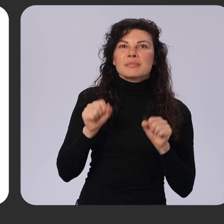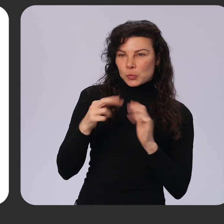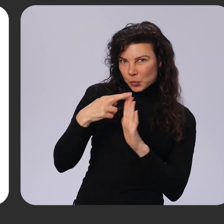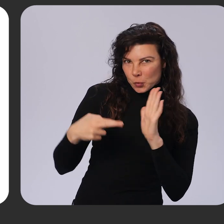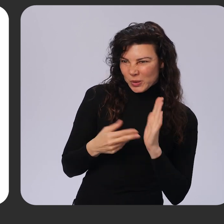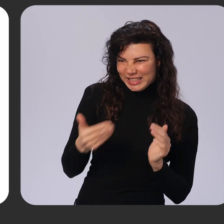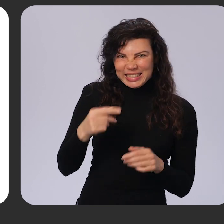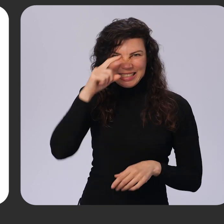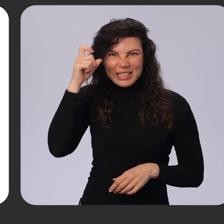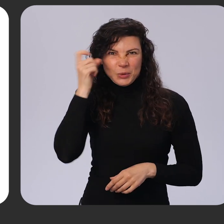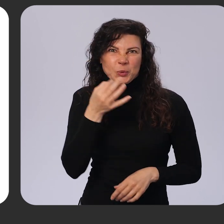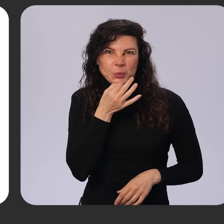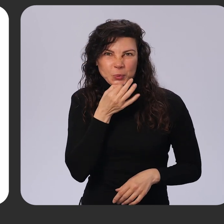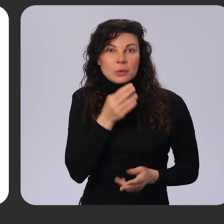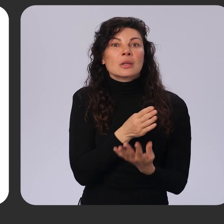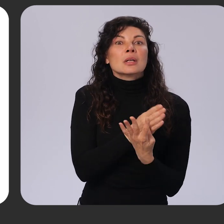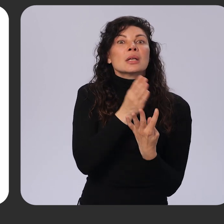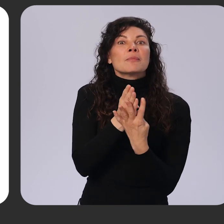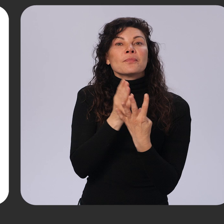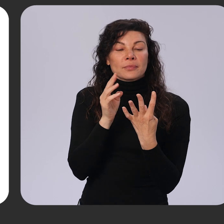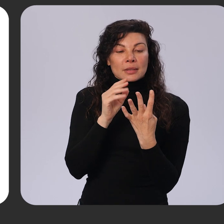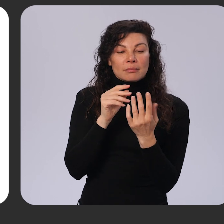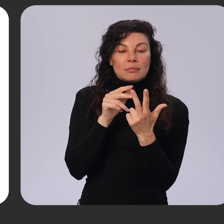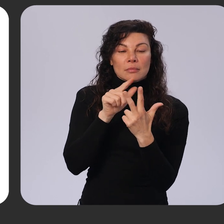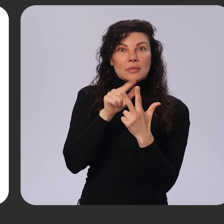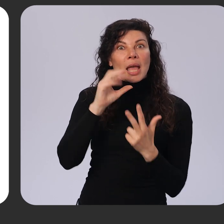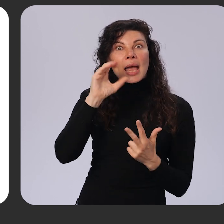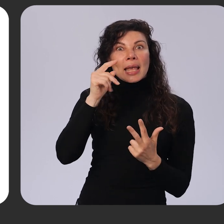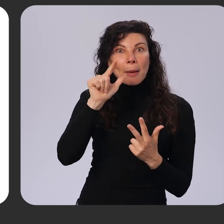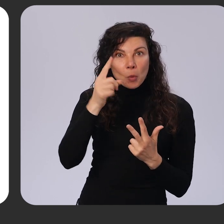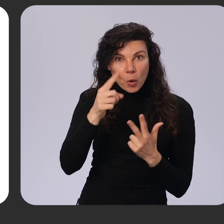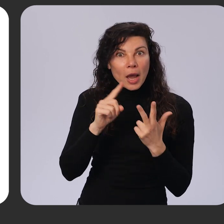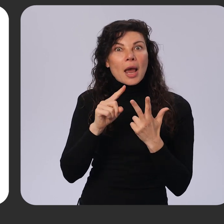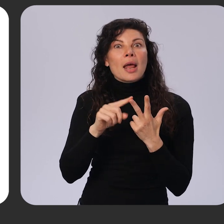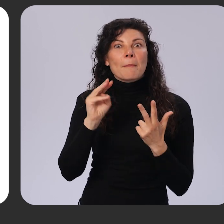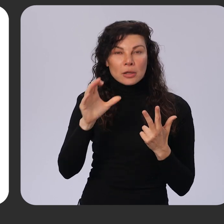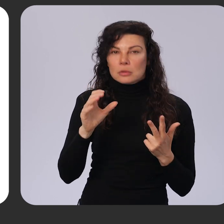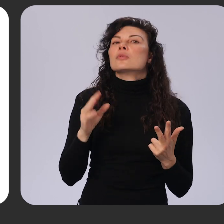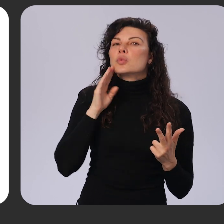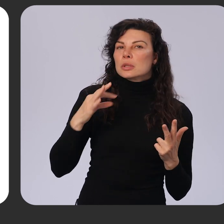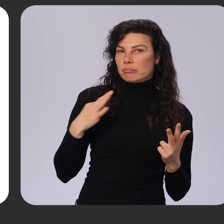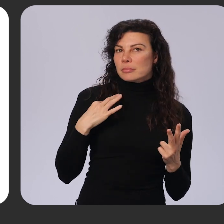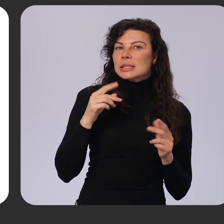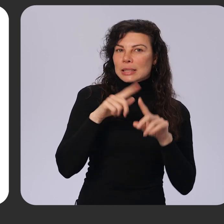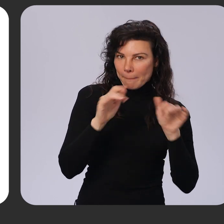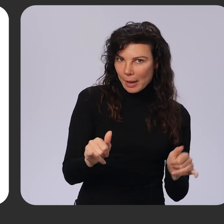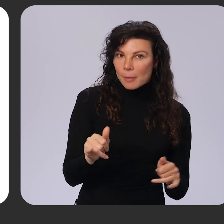summer. Capital One and American Express Cards will also be eligible at the same time. Before the start of the